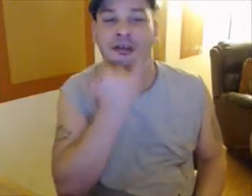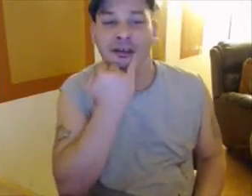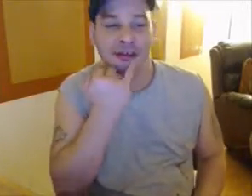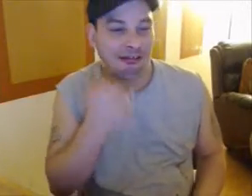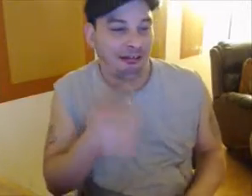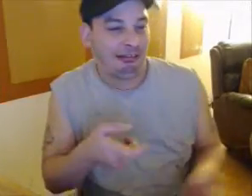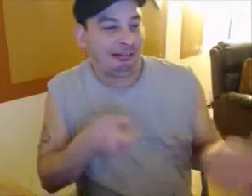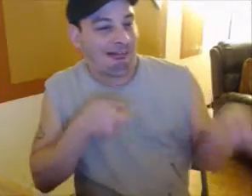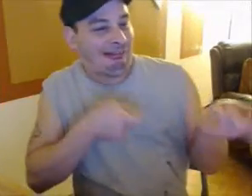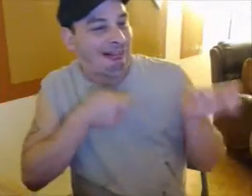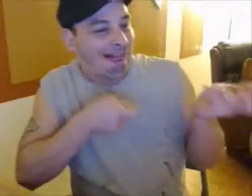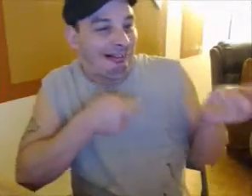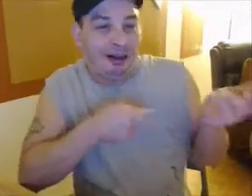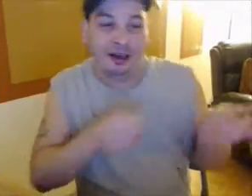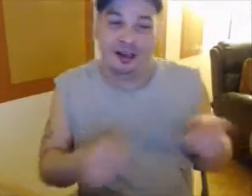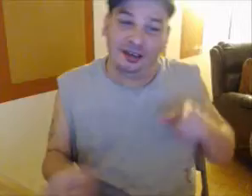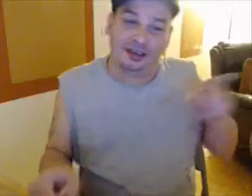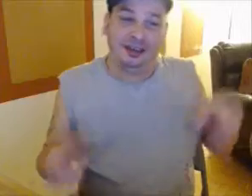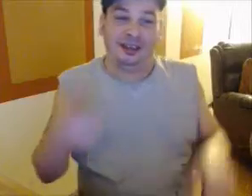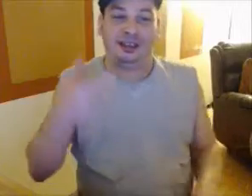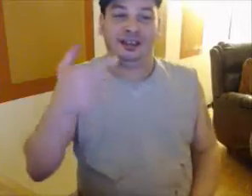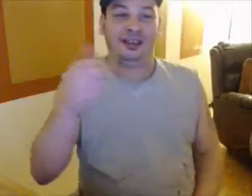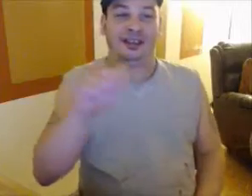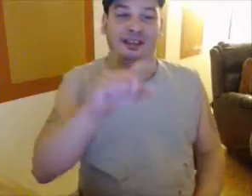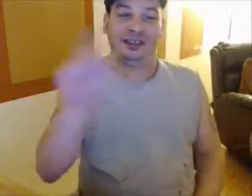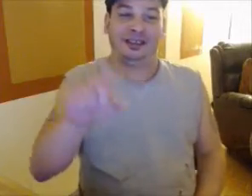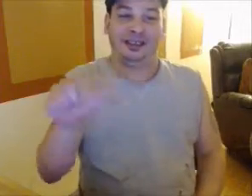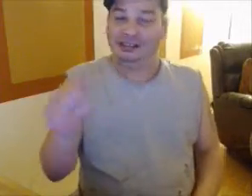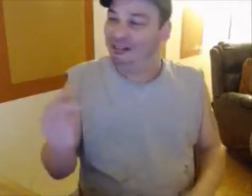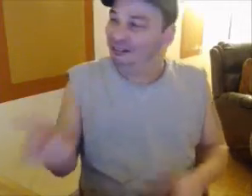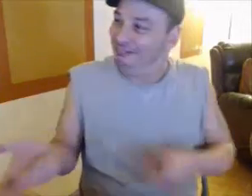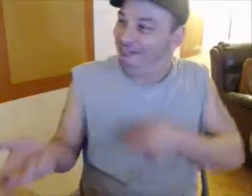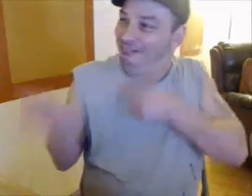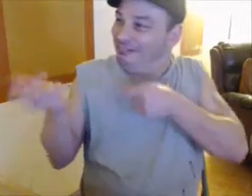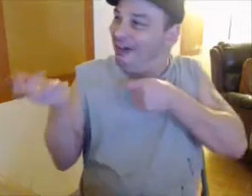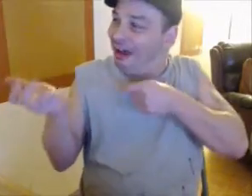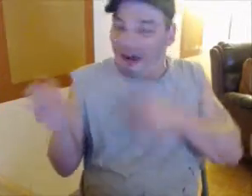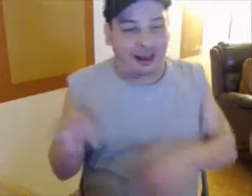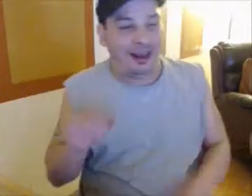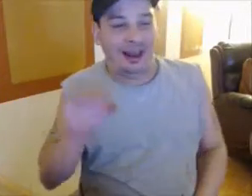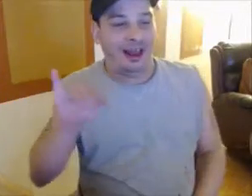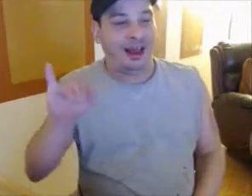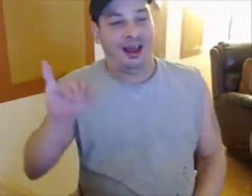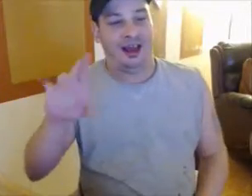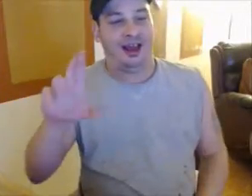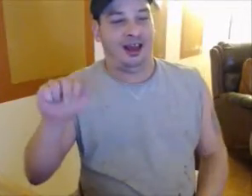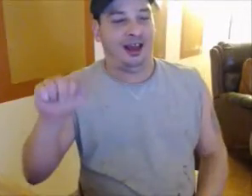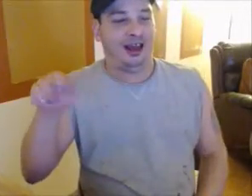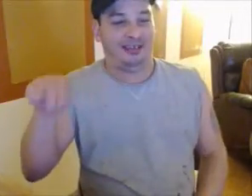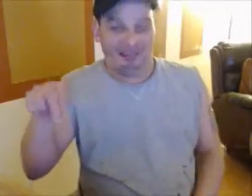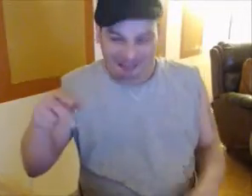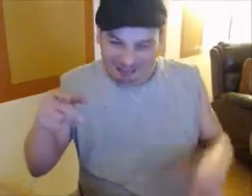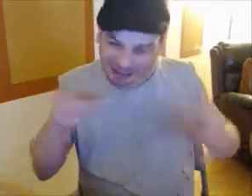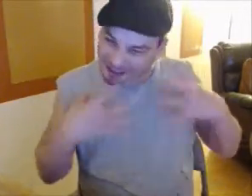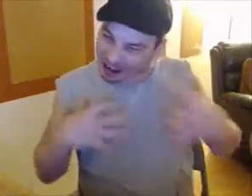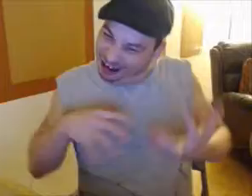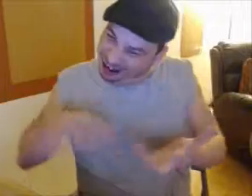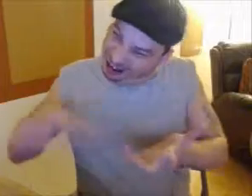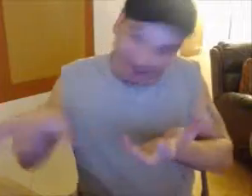They look like chocolate rice. I love chocolate! And rice! It's been all new ZDAM Ron. Seven, nine, and eight. New B